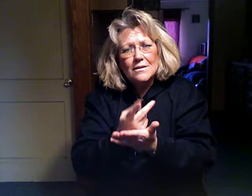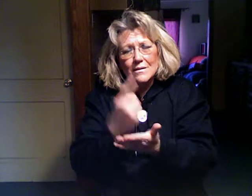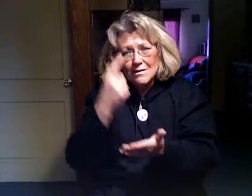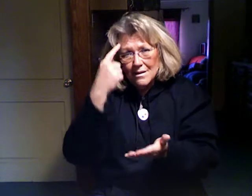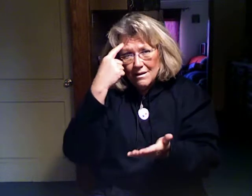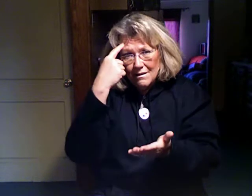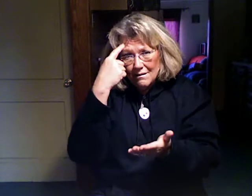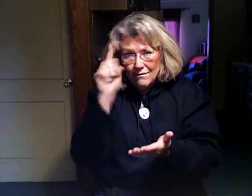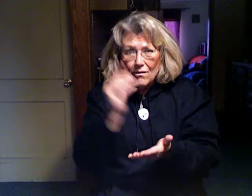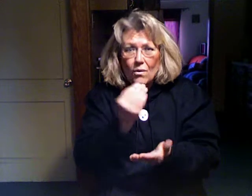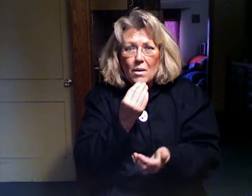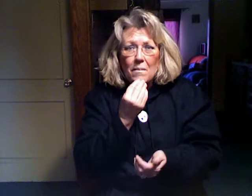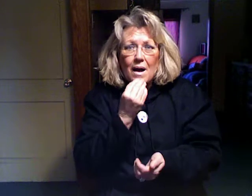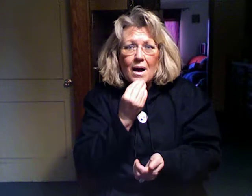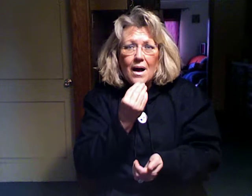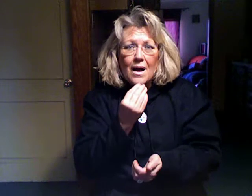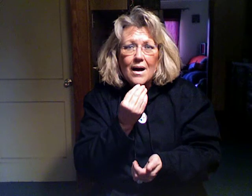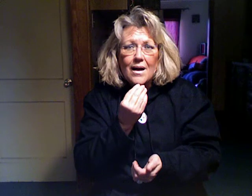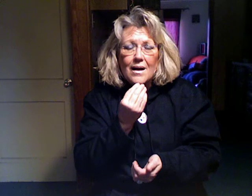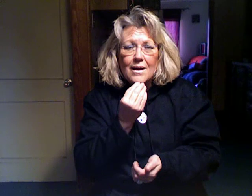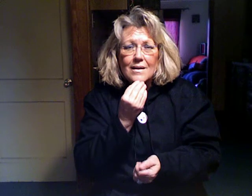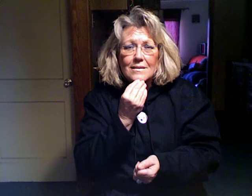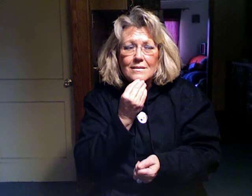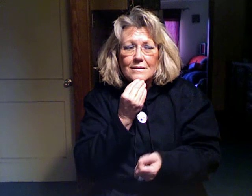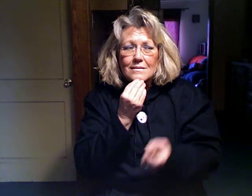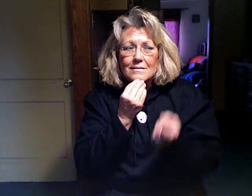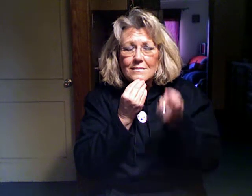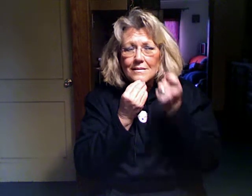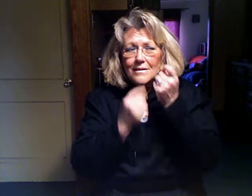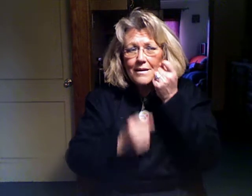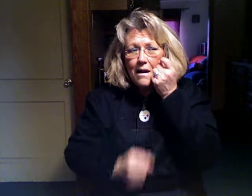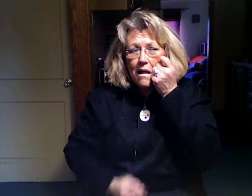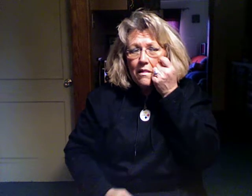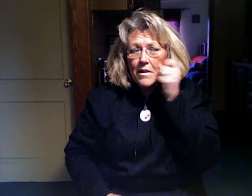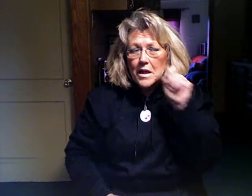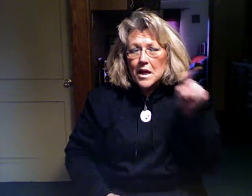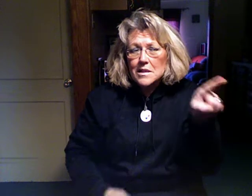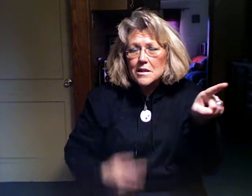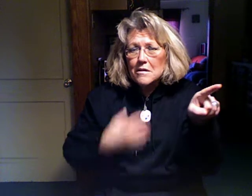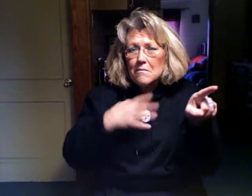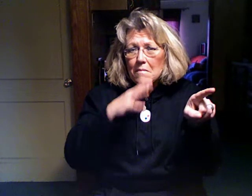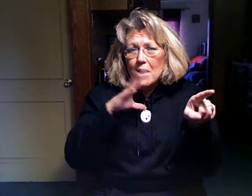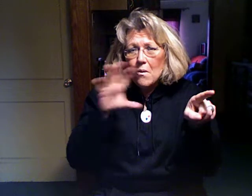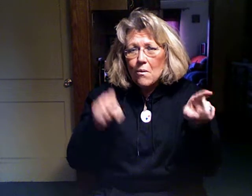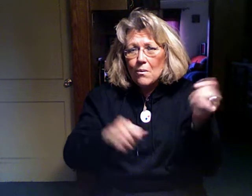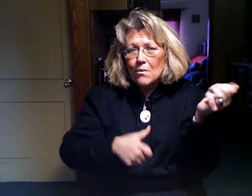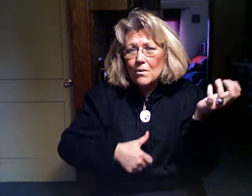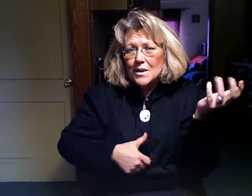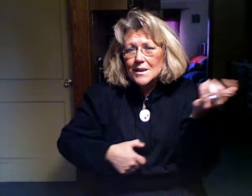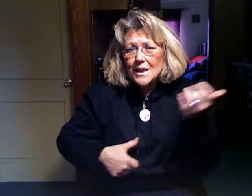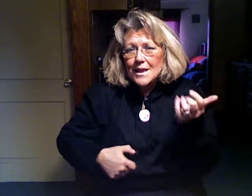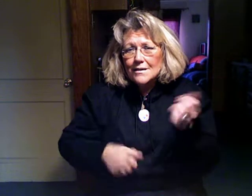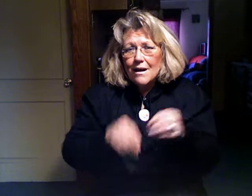For a ride Then I see my own guitar